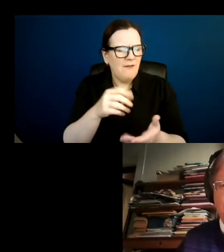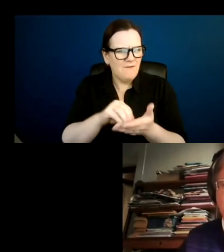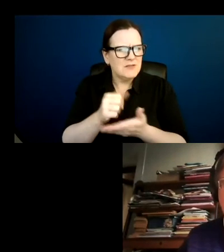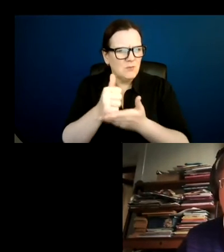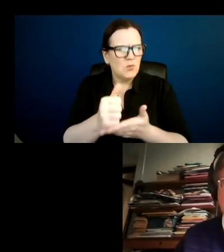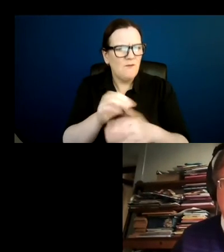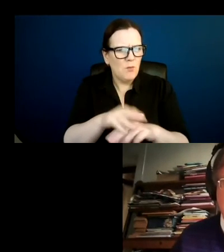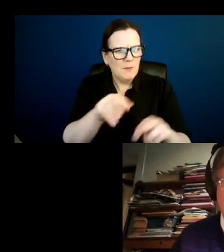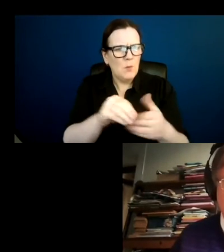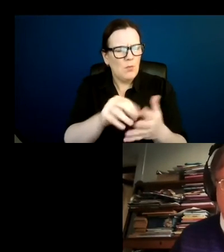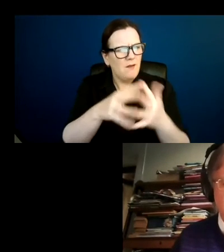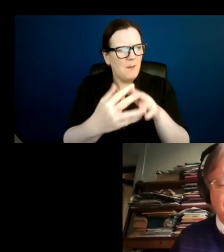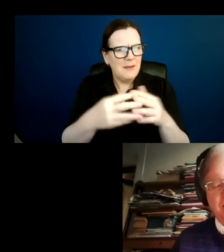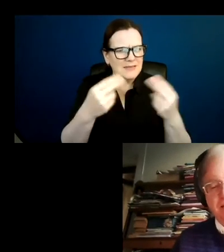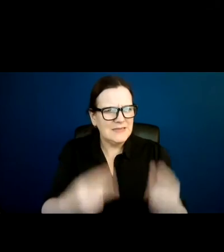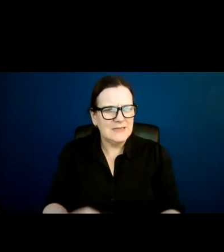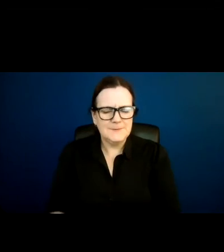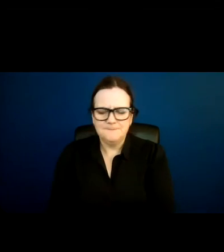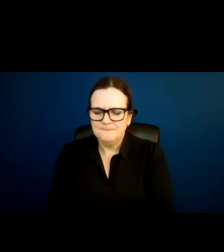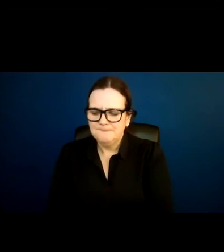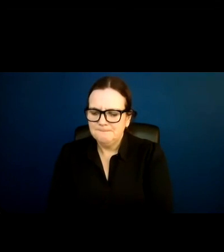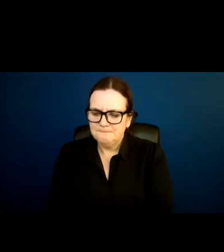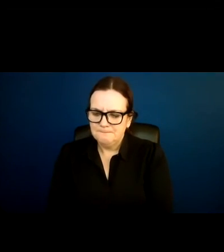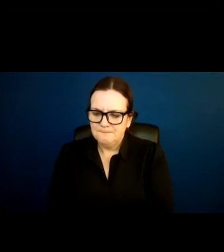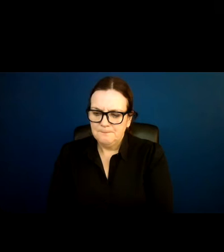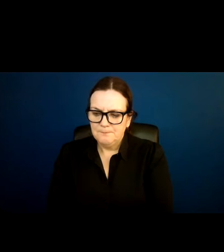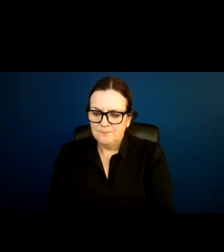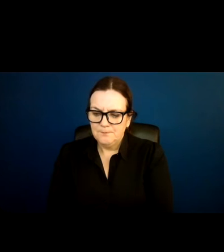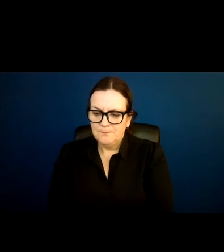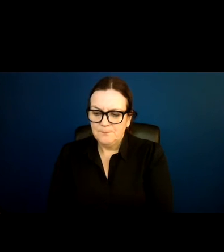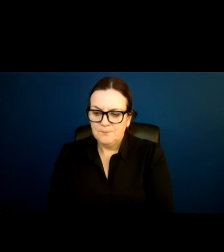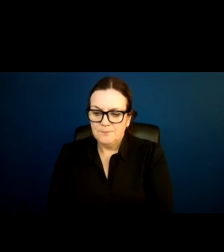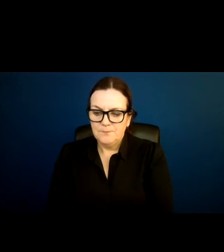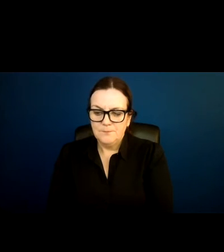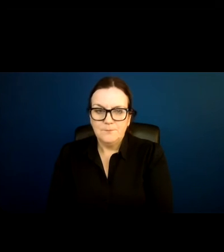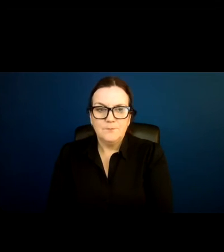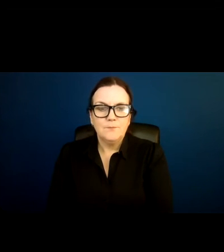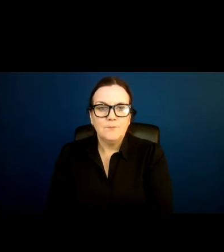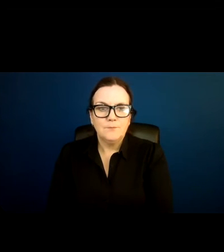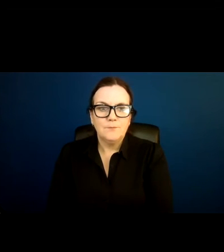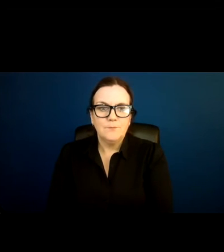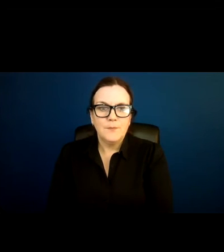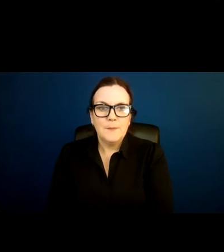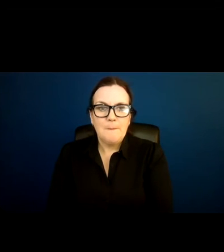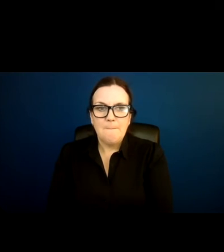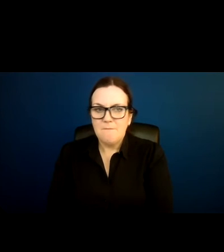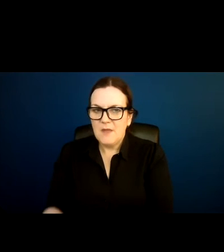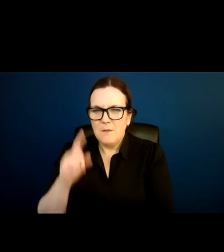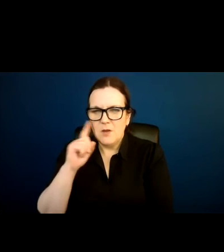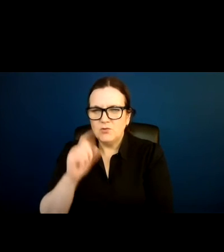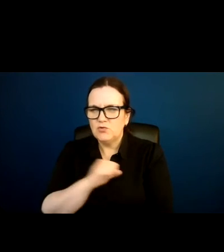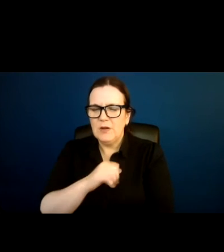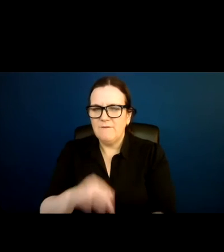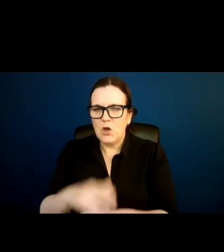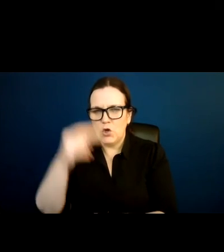Well, don't know if I understood the question correctly, but I